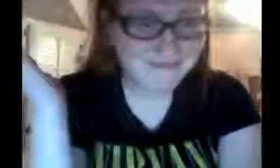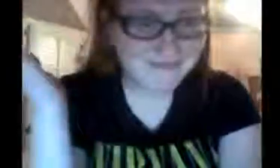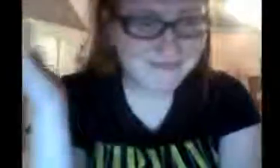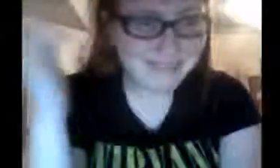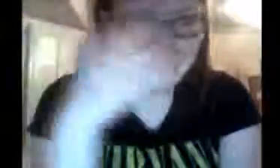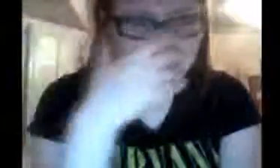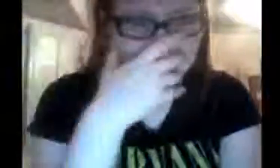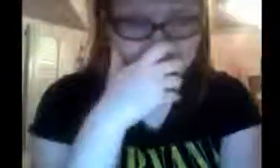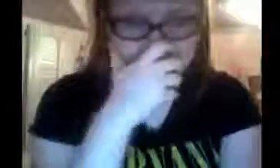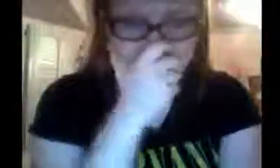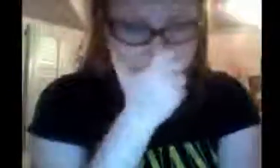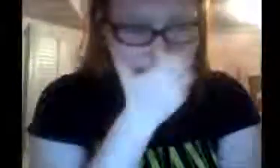And I would just, I'm sorry.